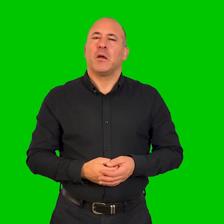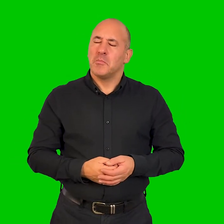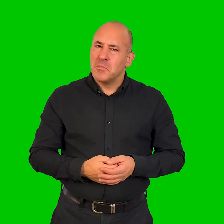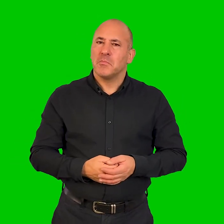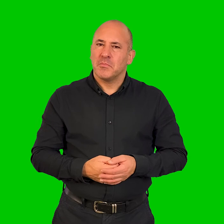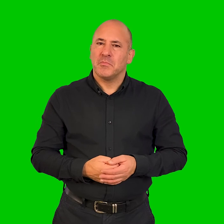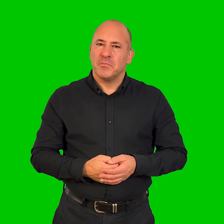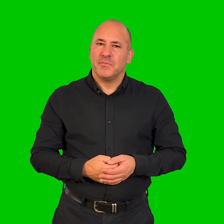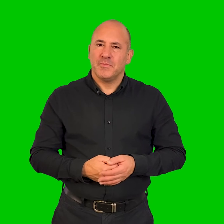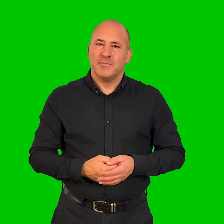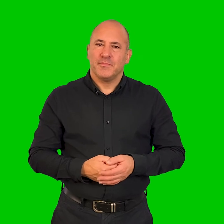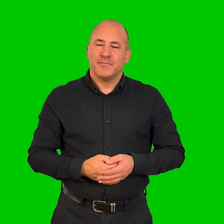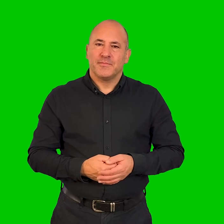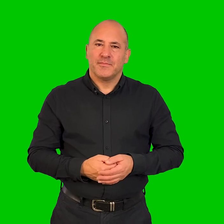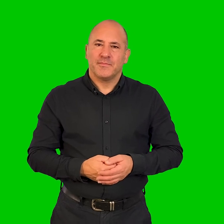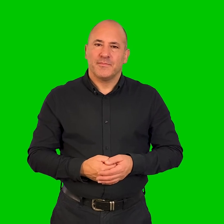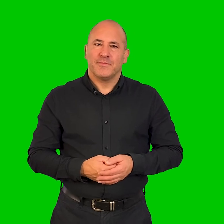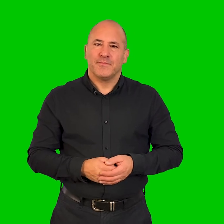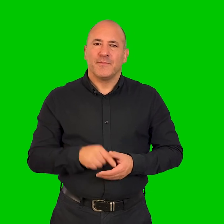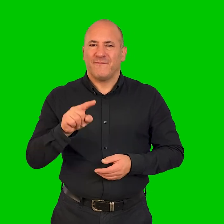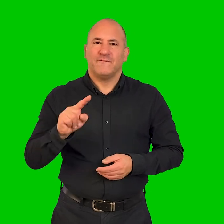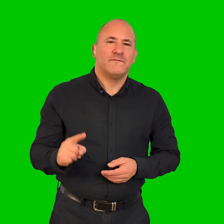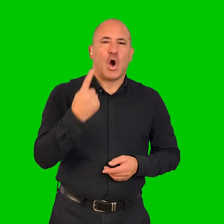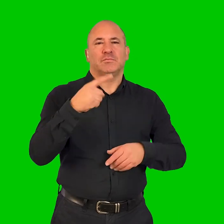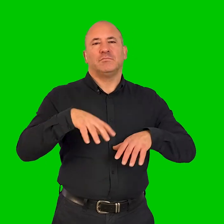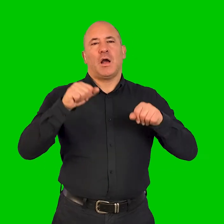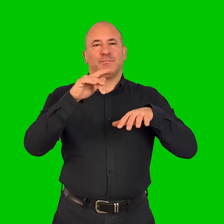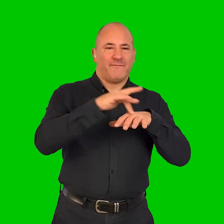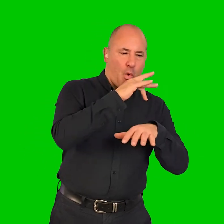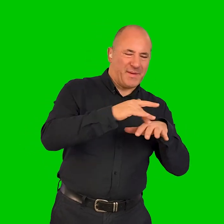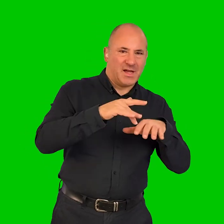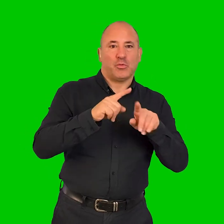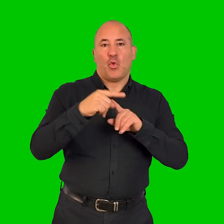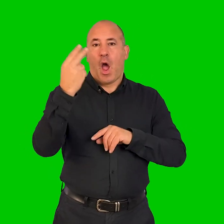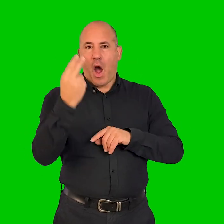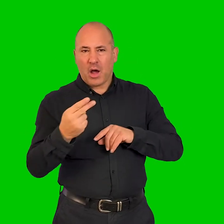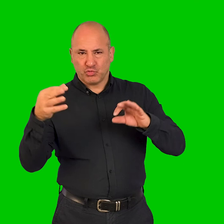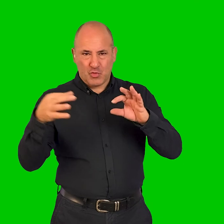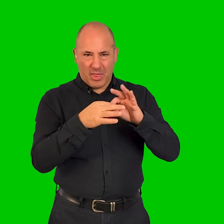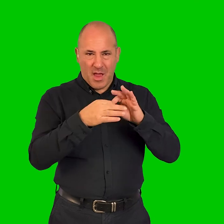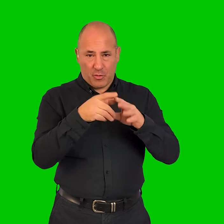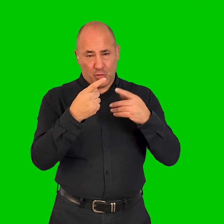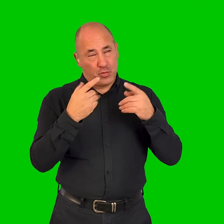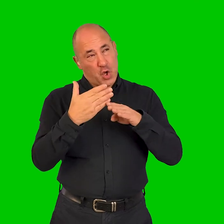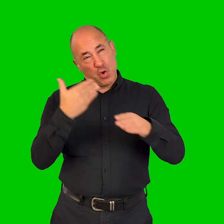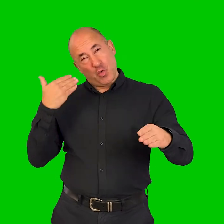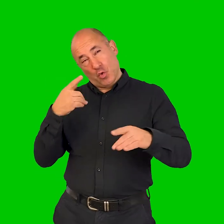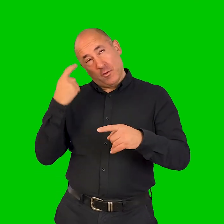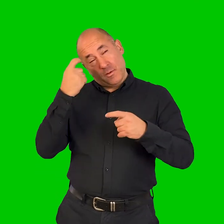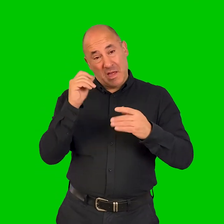follow it easily. You know, when you first started performing and doing artwork, were you thinking about